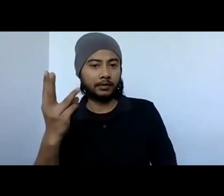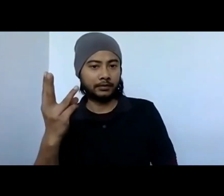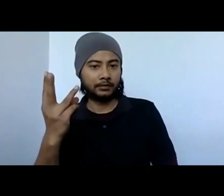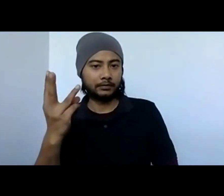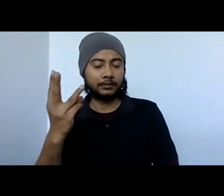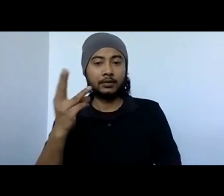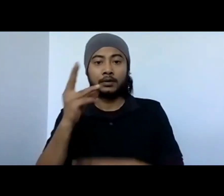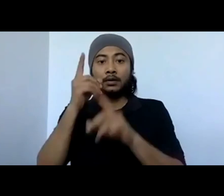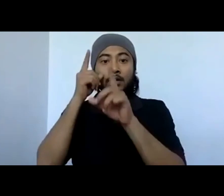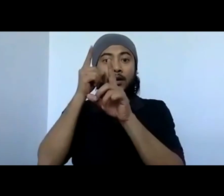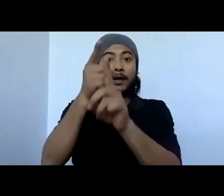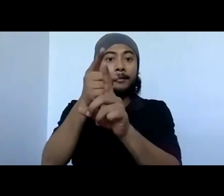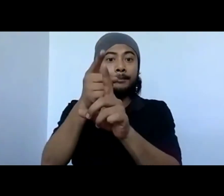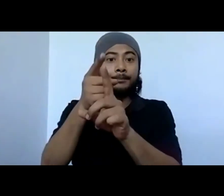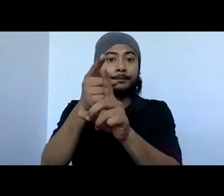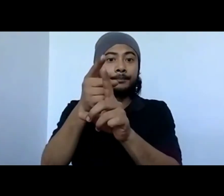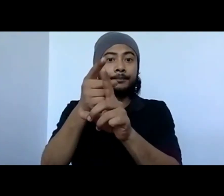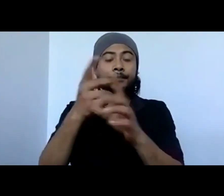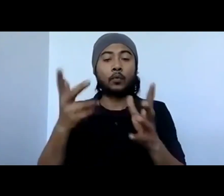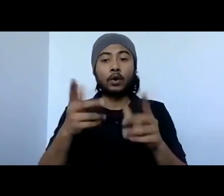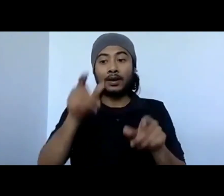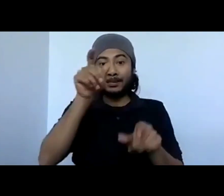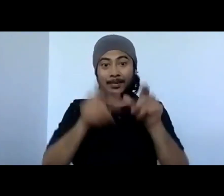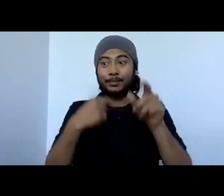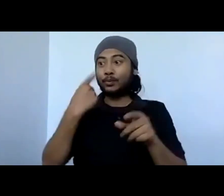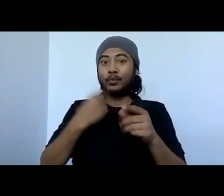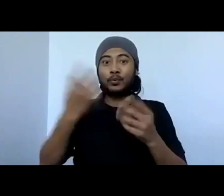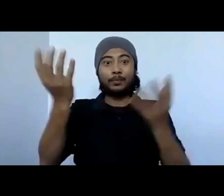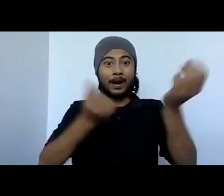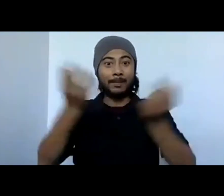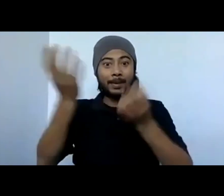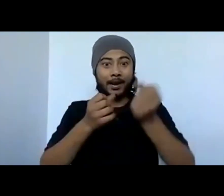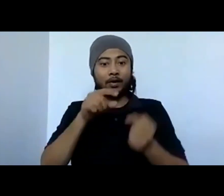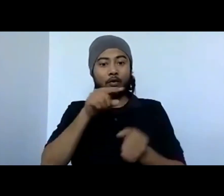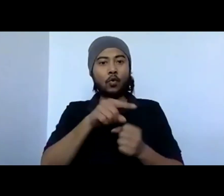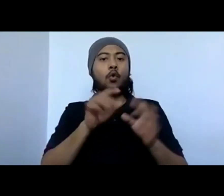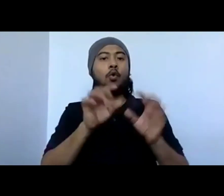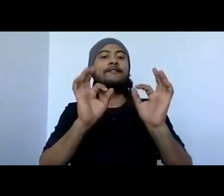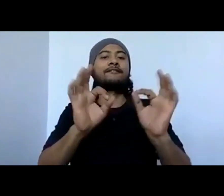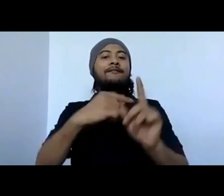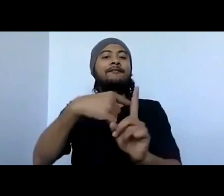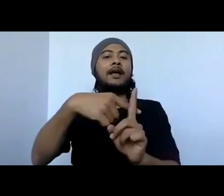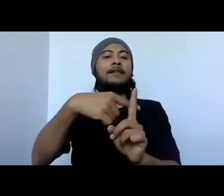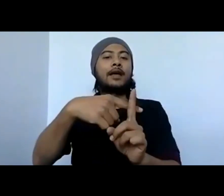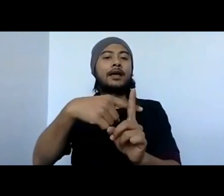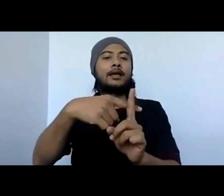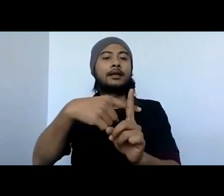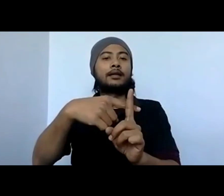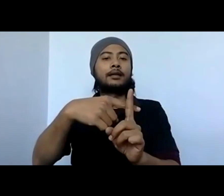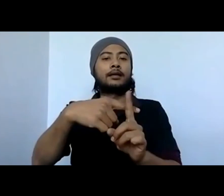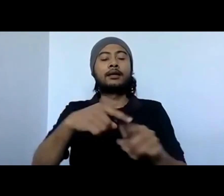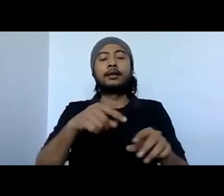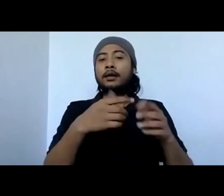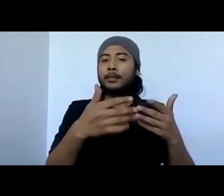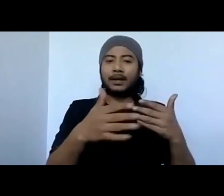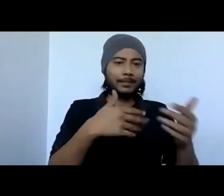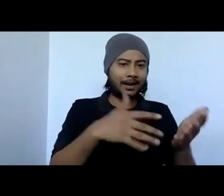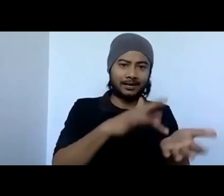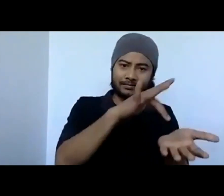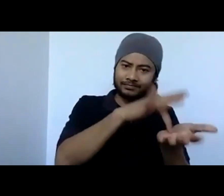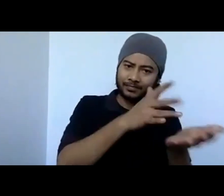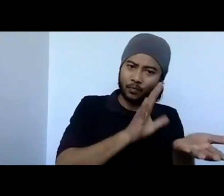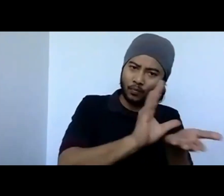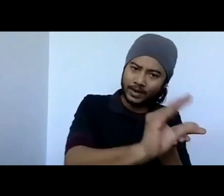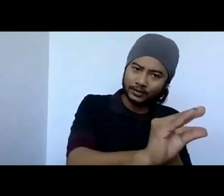welfare of consumers passionately, right from the grassroots to the international world. So, the